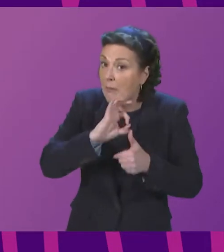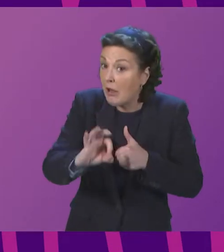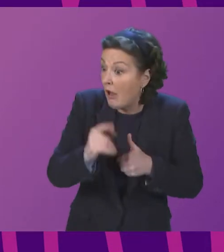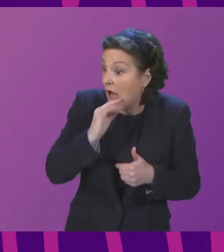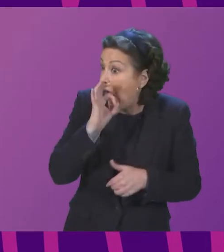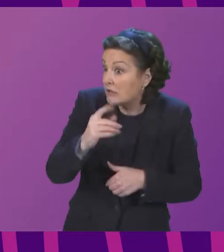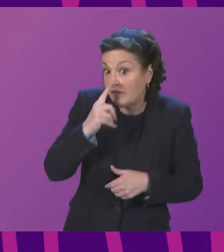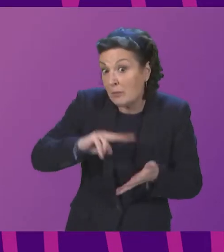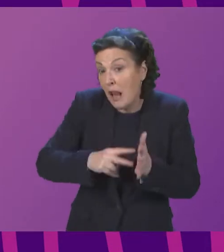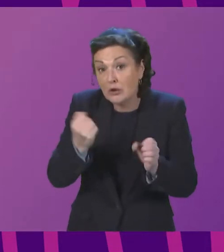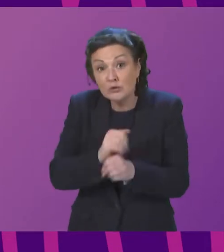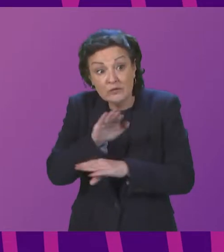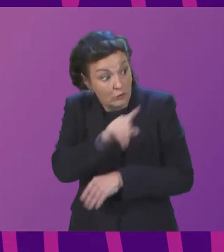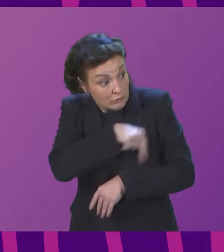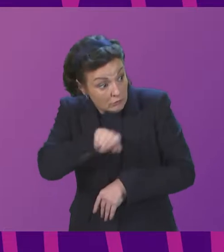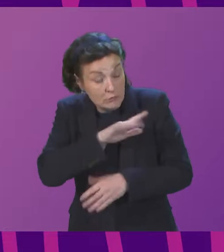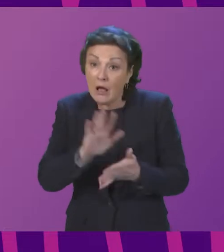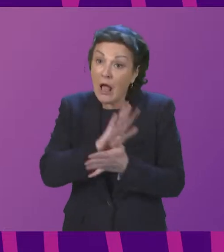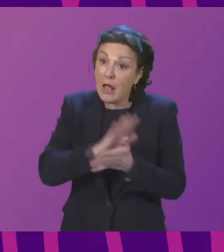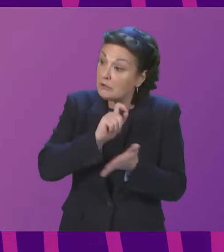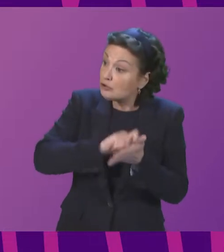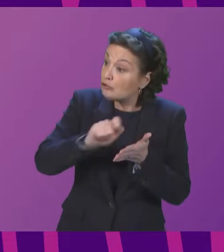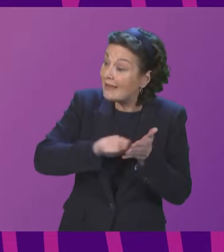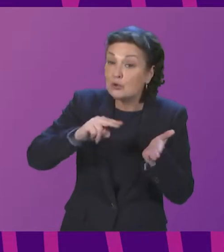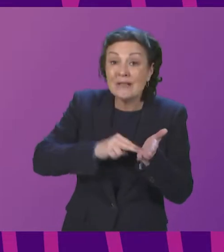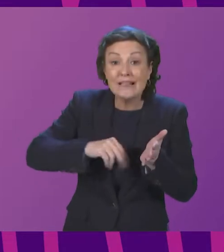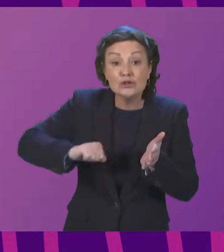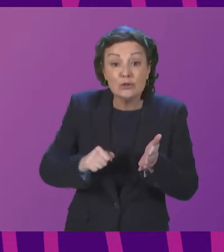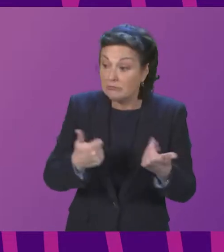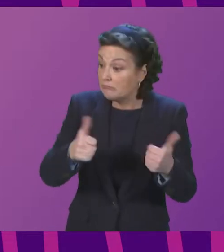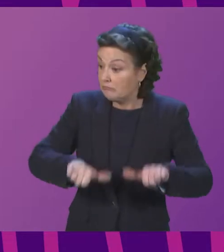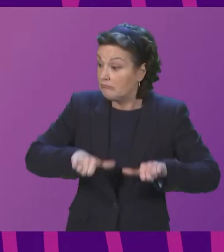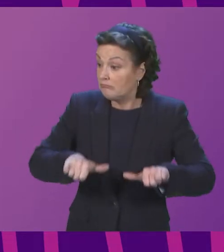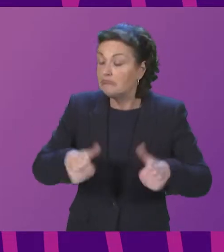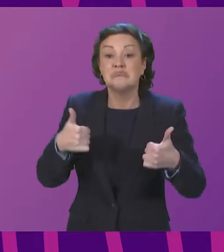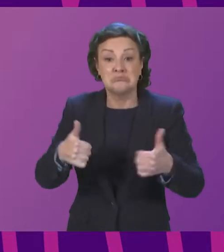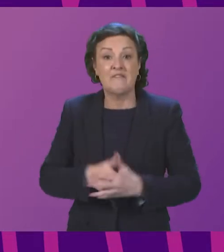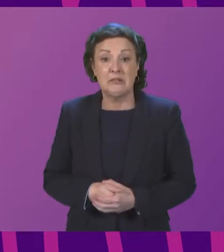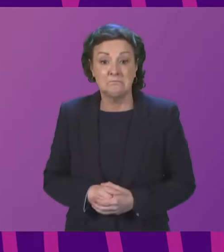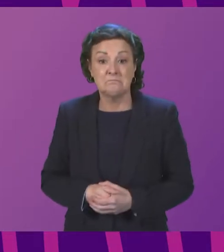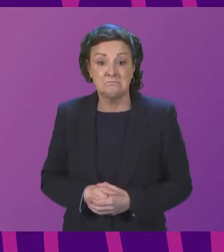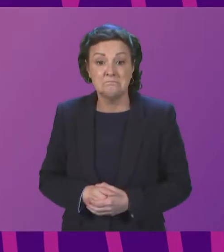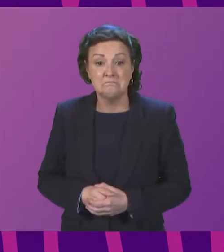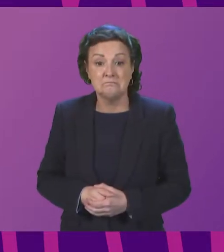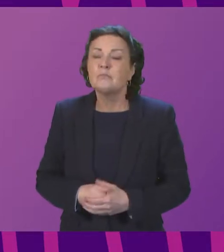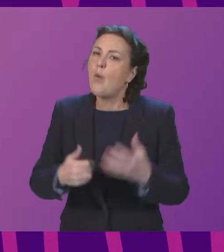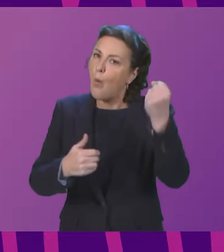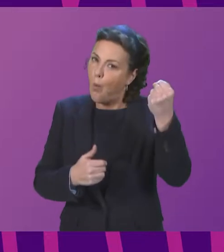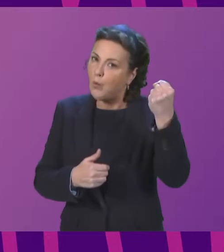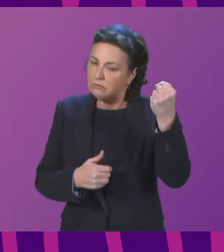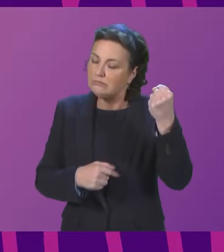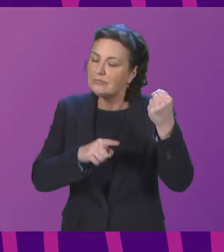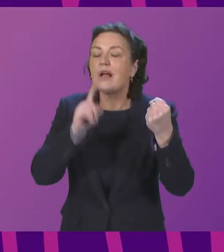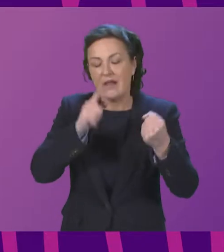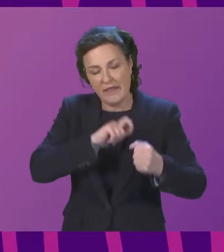we're happy to write to nature scott any other suggestions that you we content it seems we're content we can't hold the petition open and we will write to